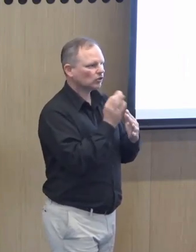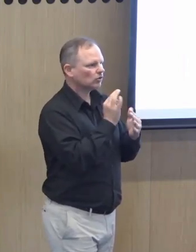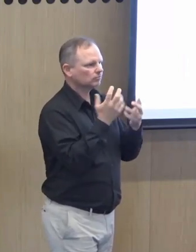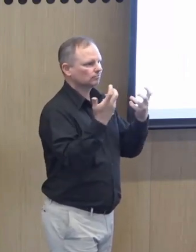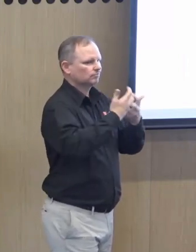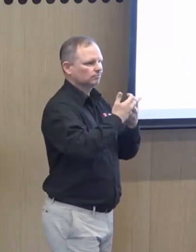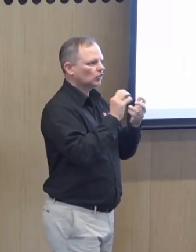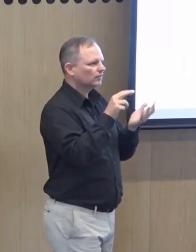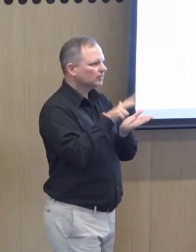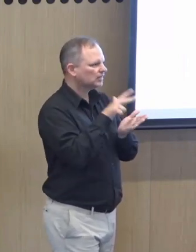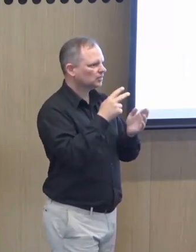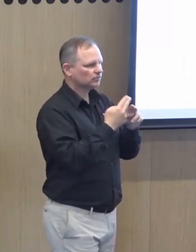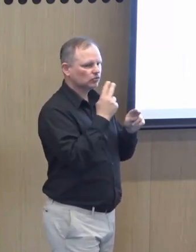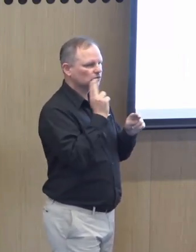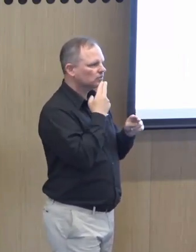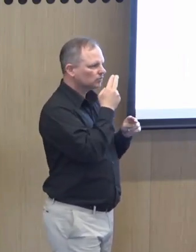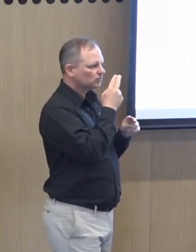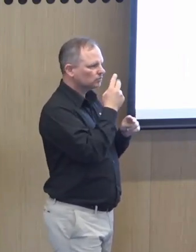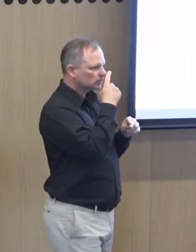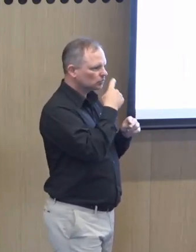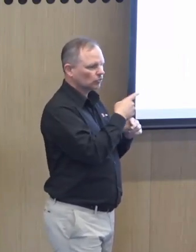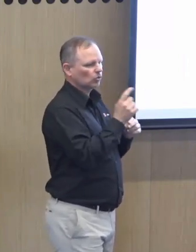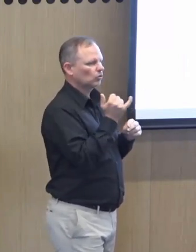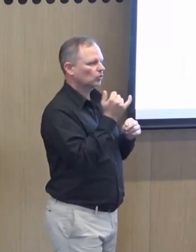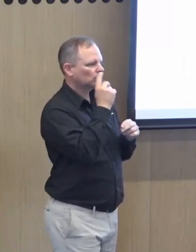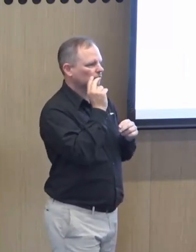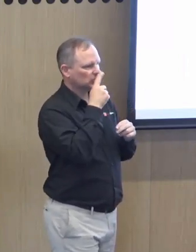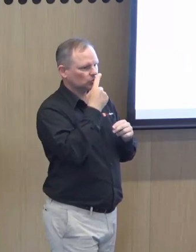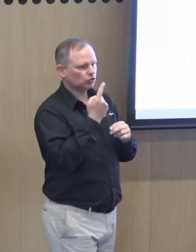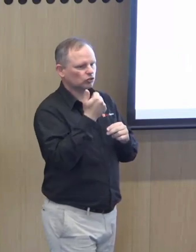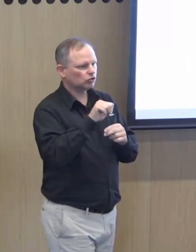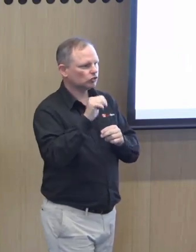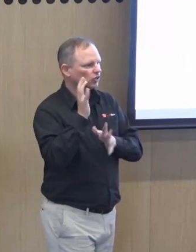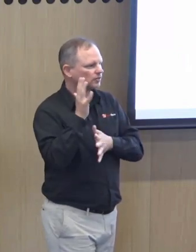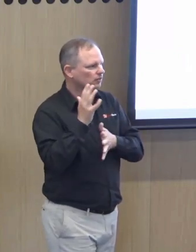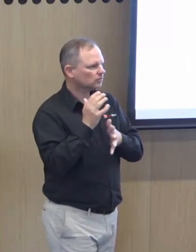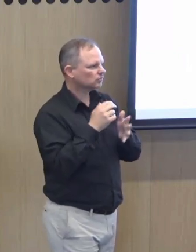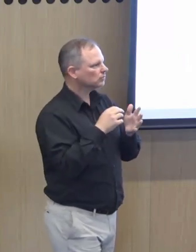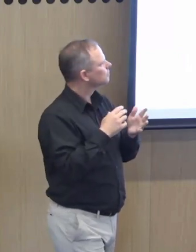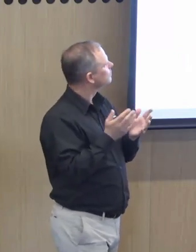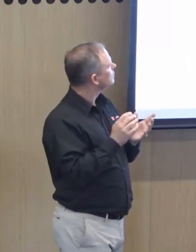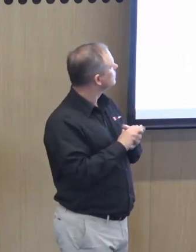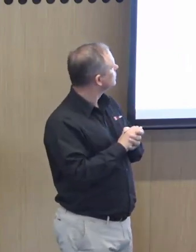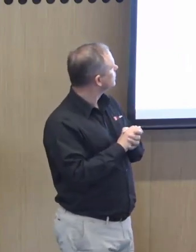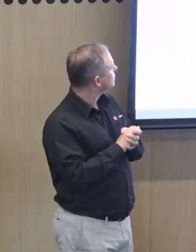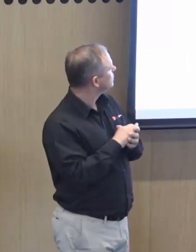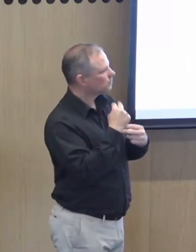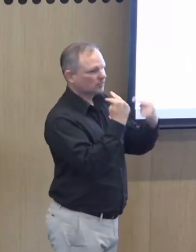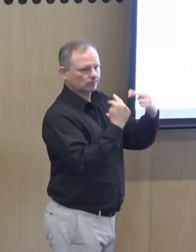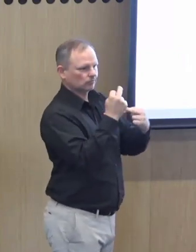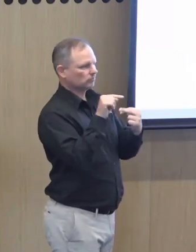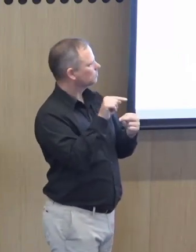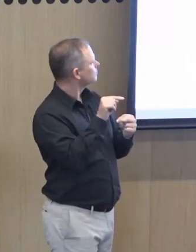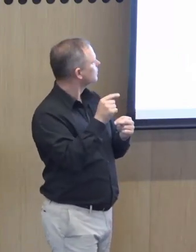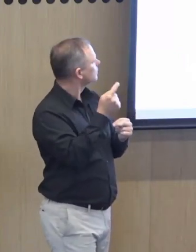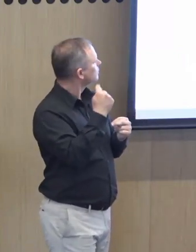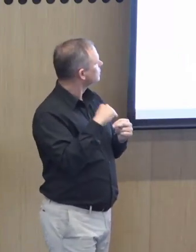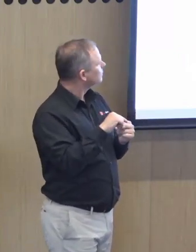And because the information that they're getting from the deaf and hard of hearing person is not necessarily accessible to them and vice versa, it can